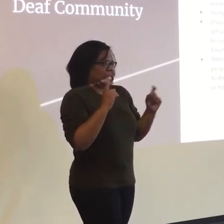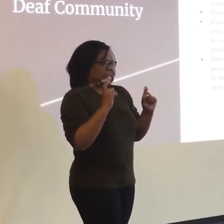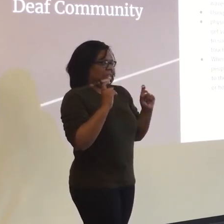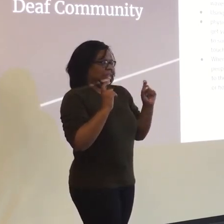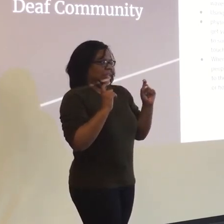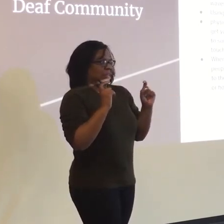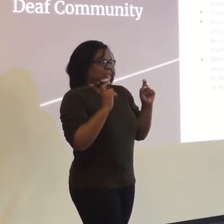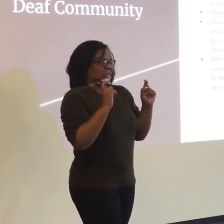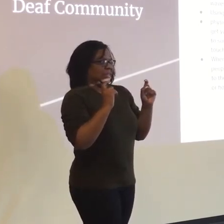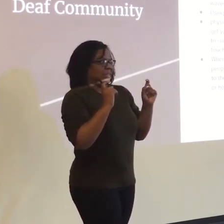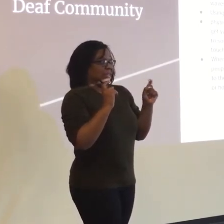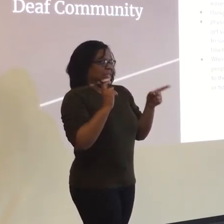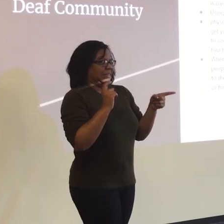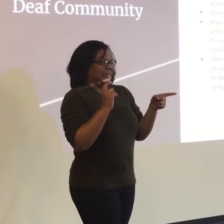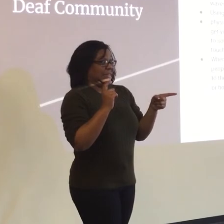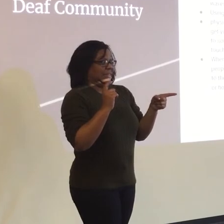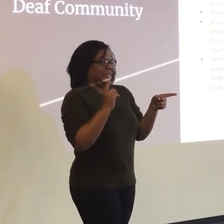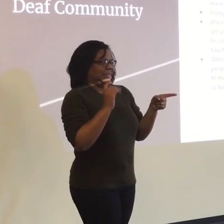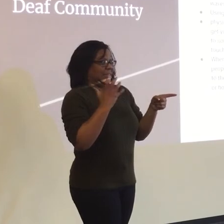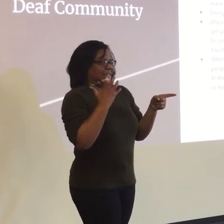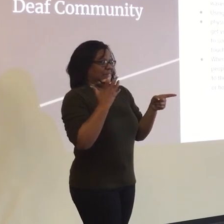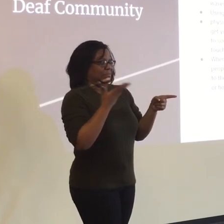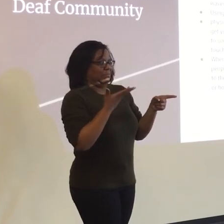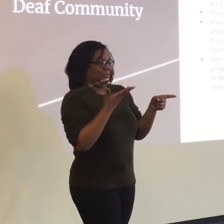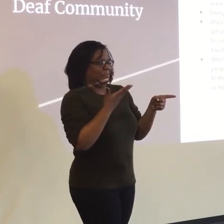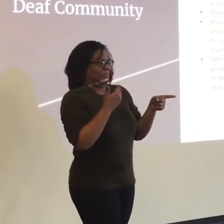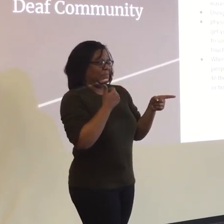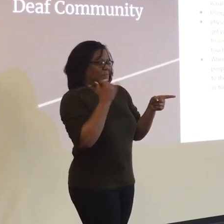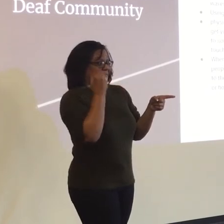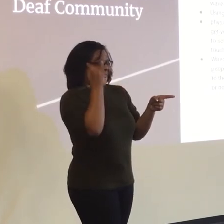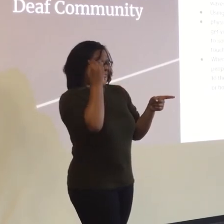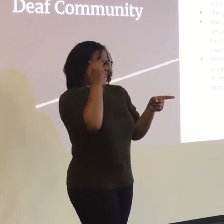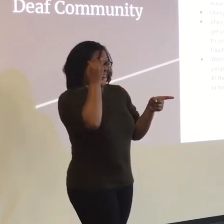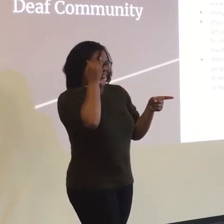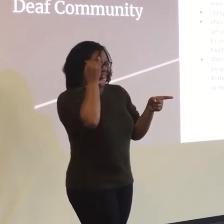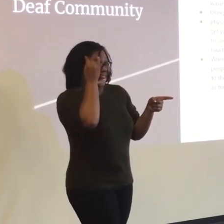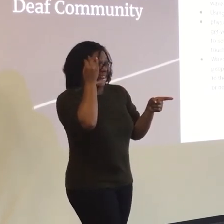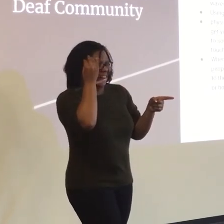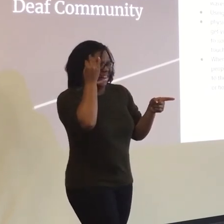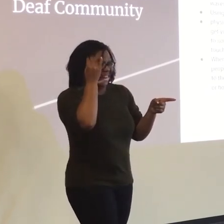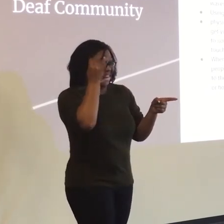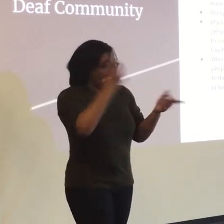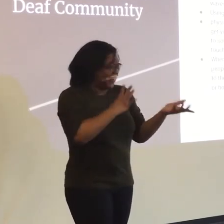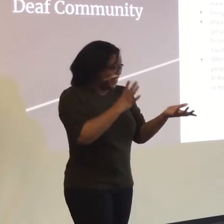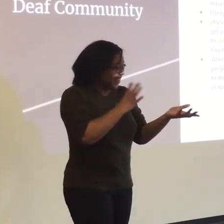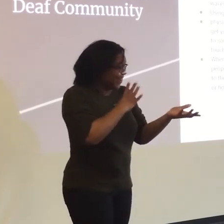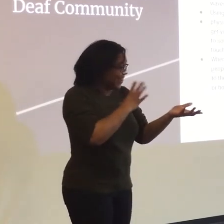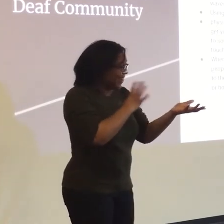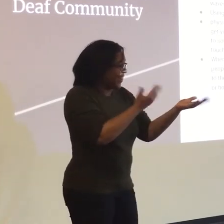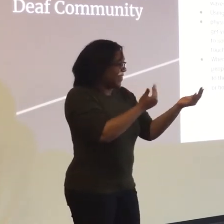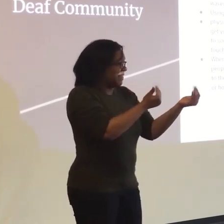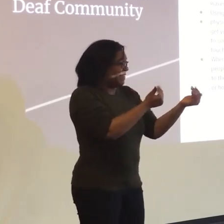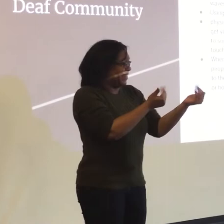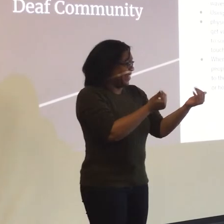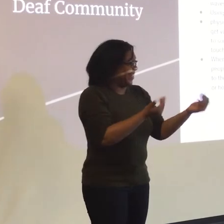Any experience? Some people kind of have a face on that they're not sure if they want to share the thought or not, and that's okay.